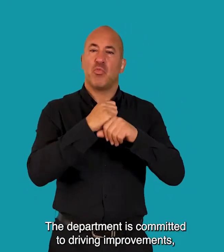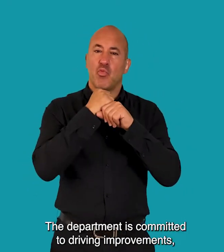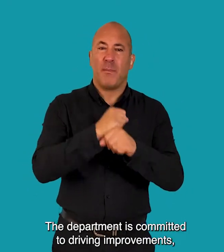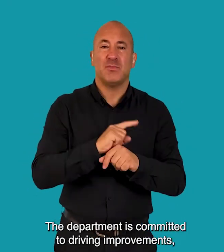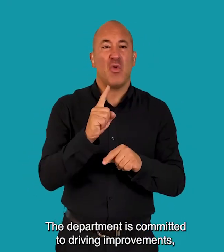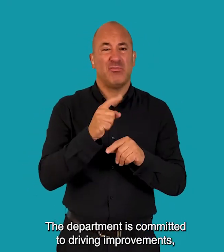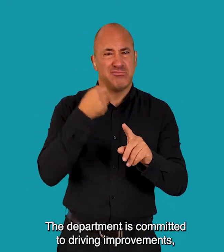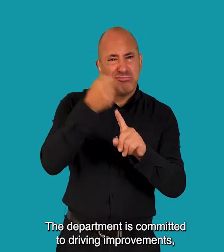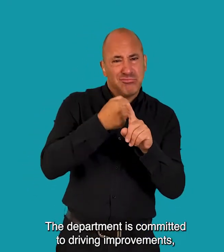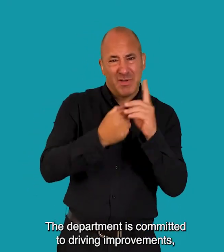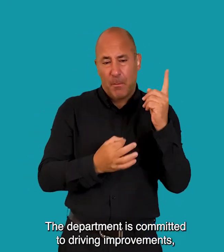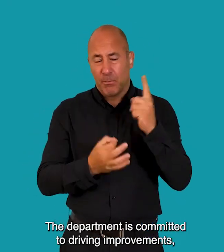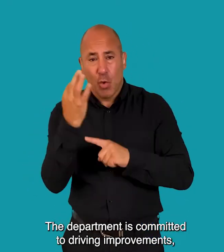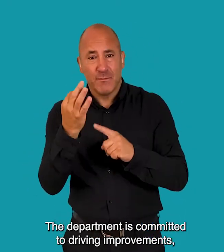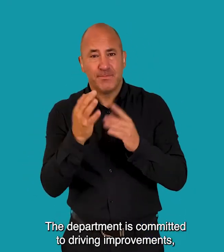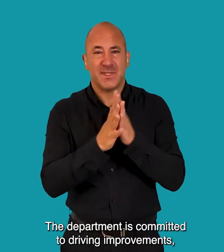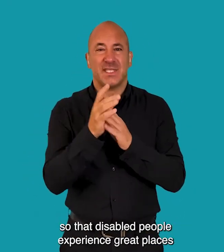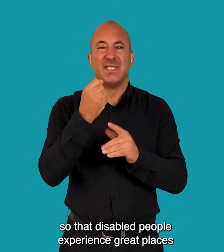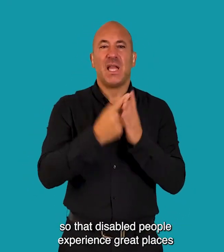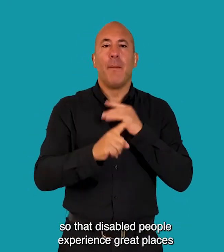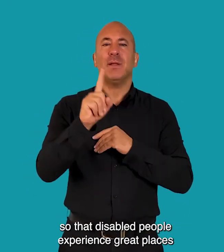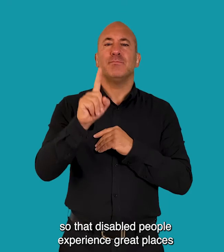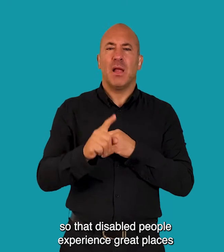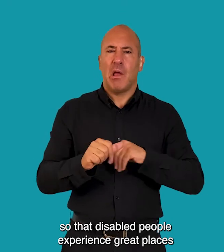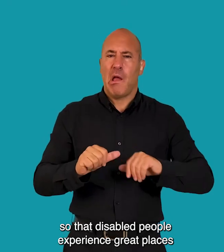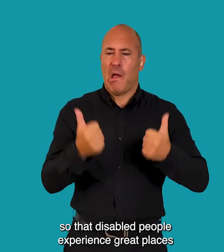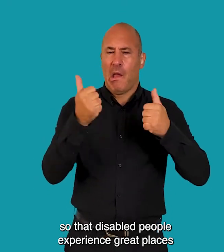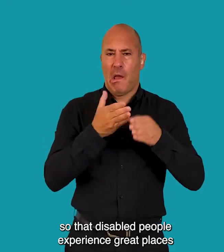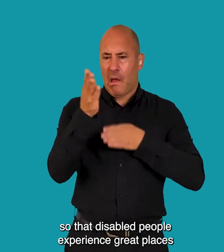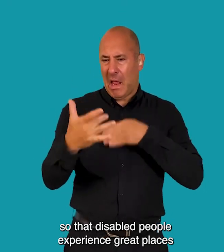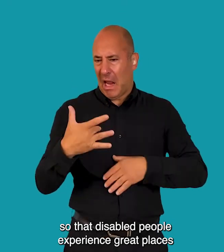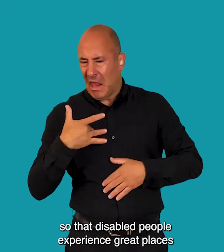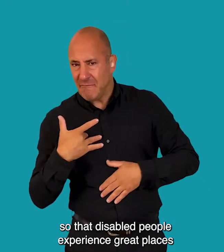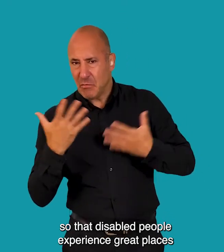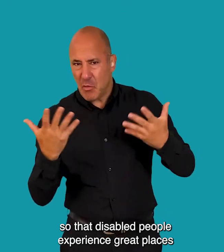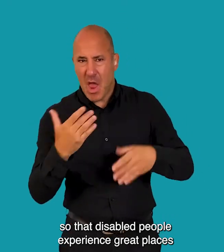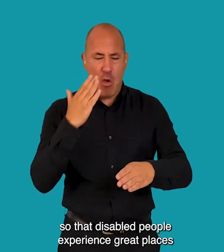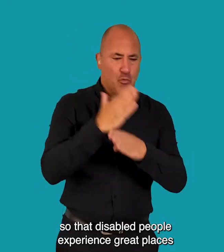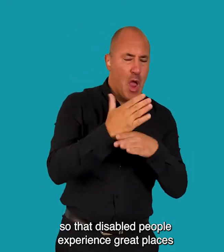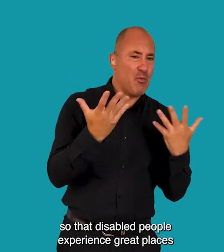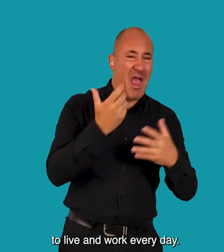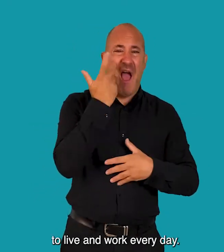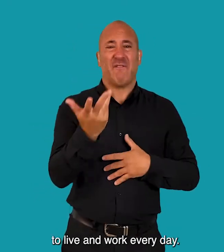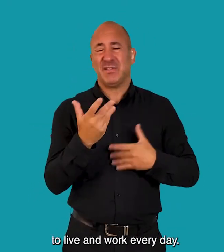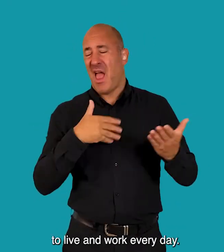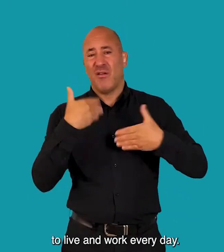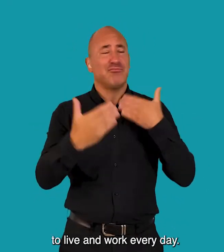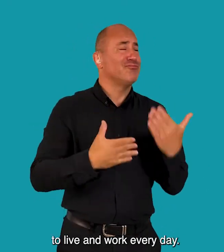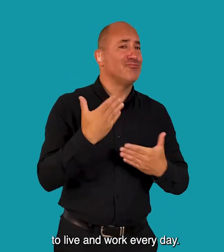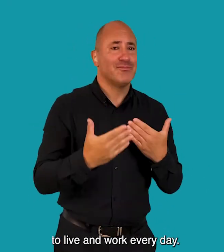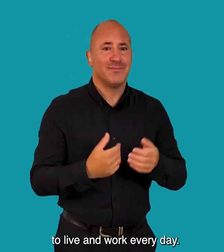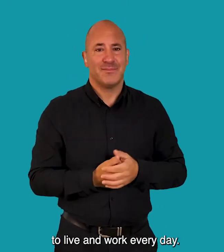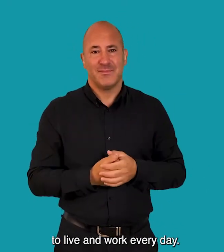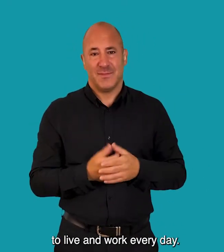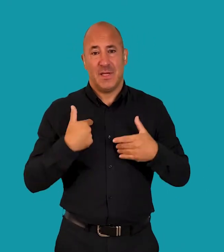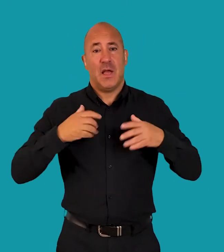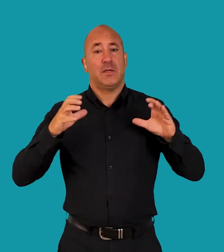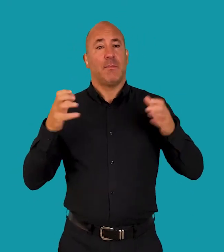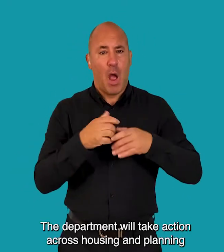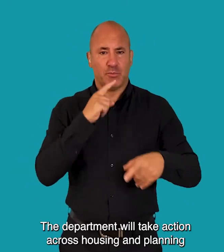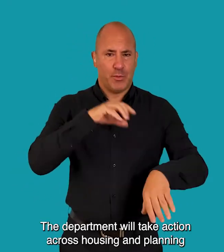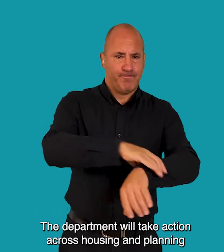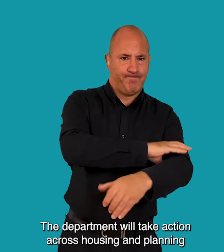is committed to driving improvements so that disabled people experience great places to live and work every day